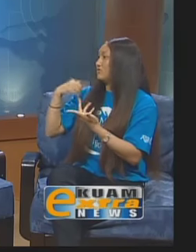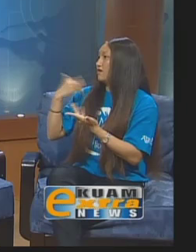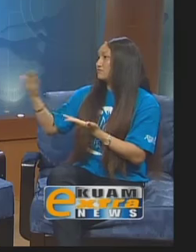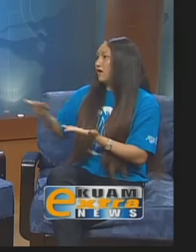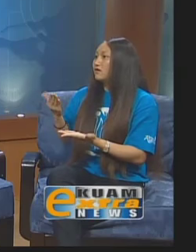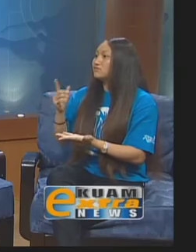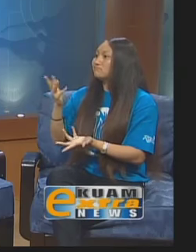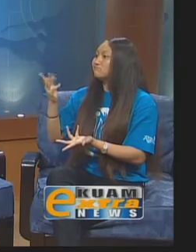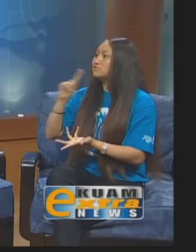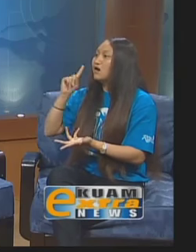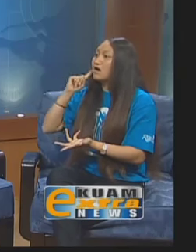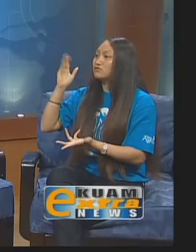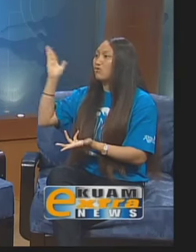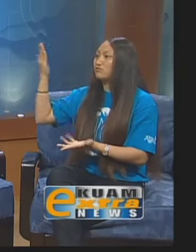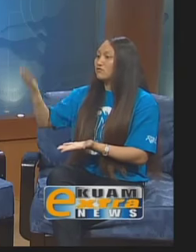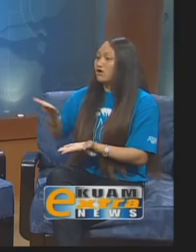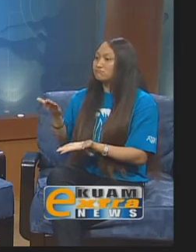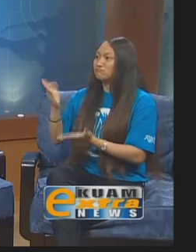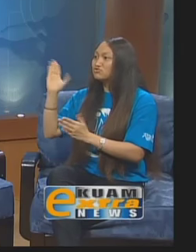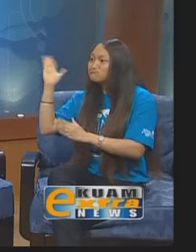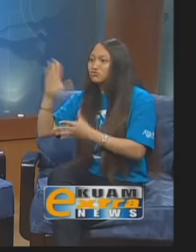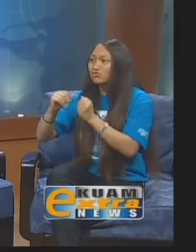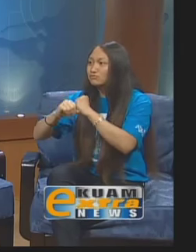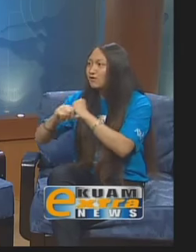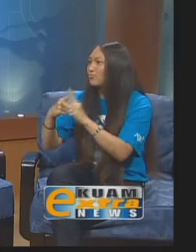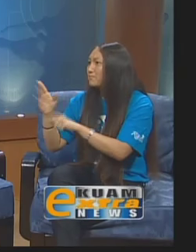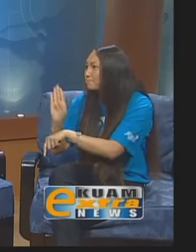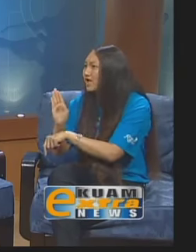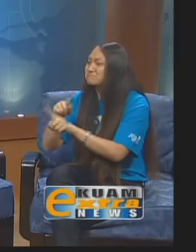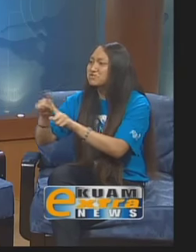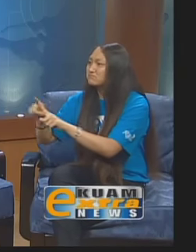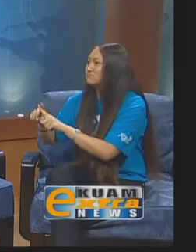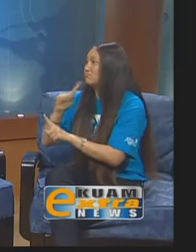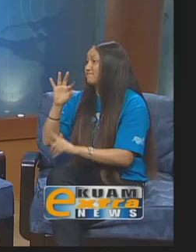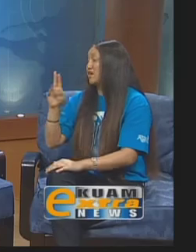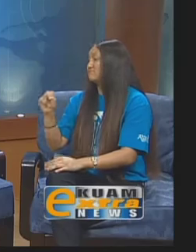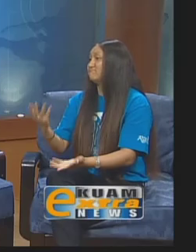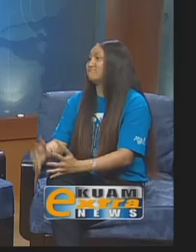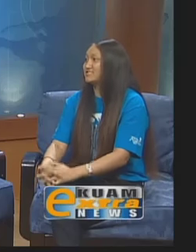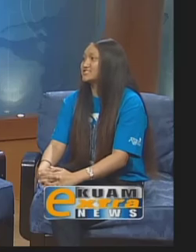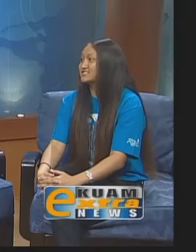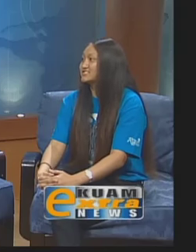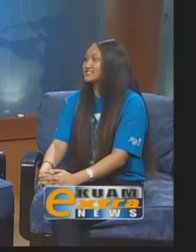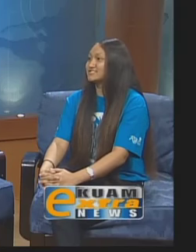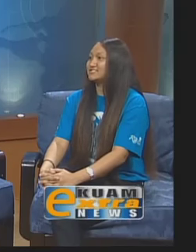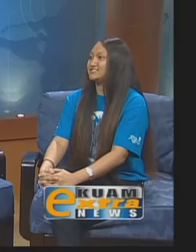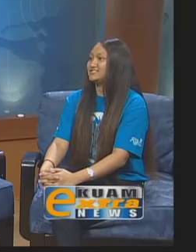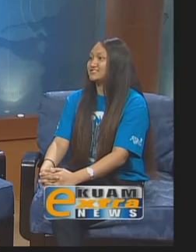We're going to have pool swimming time. We have special guest presenters who are Deaf adults and